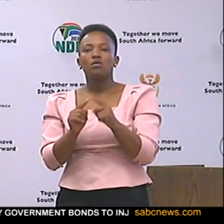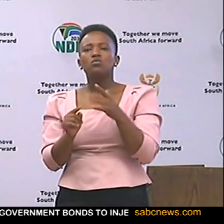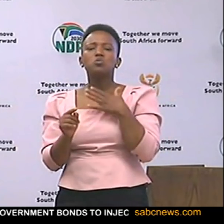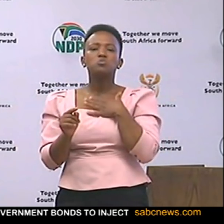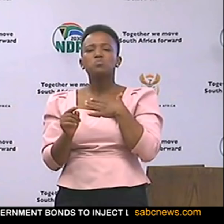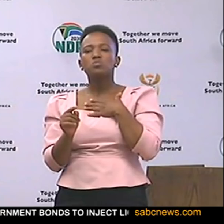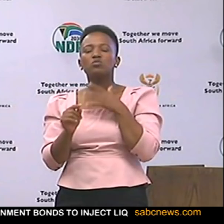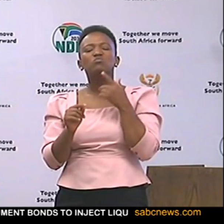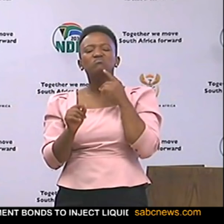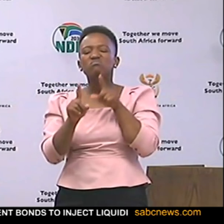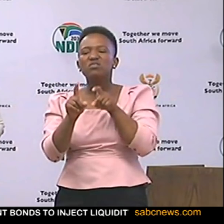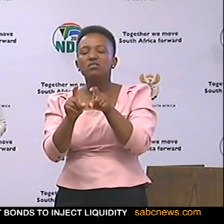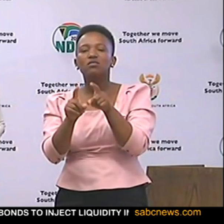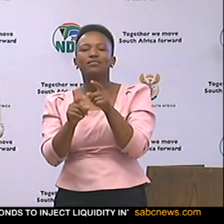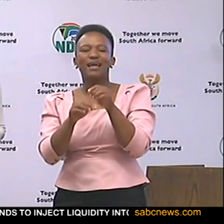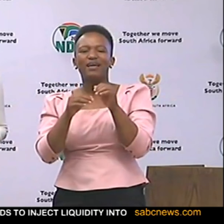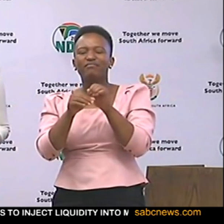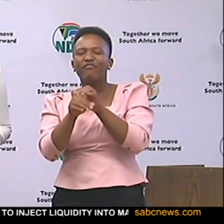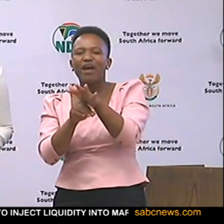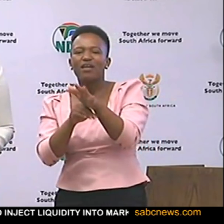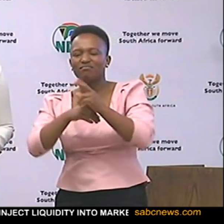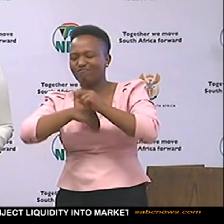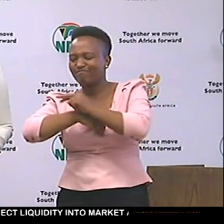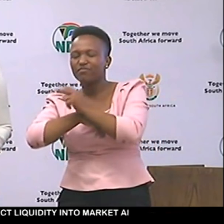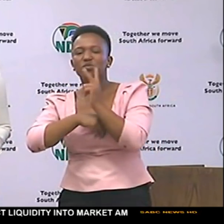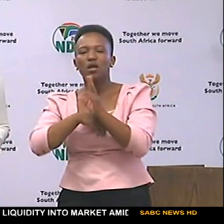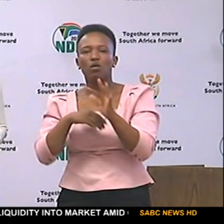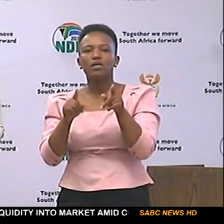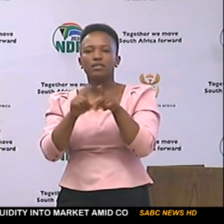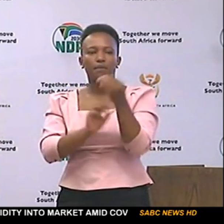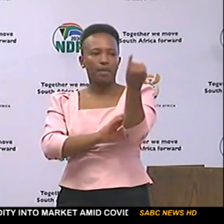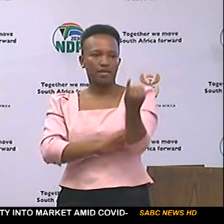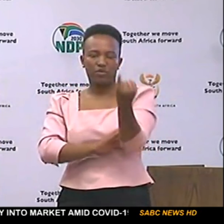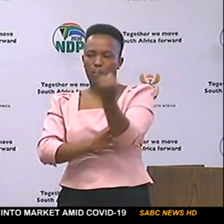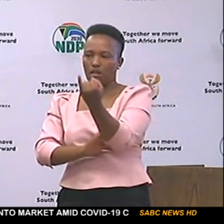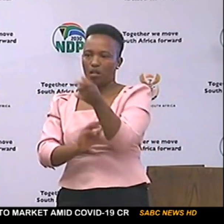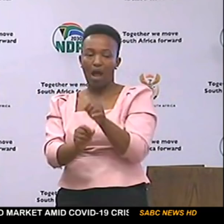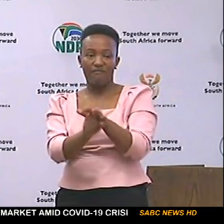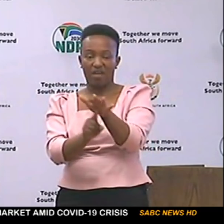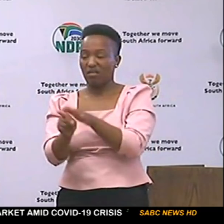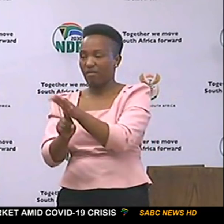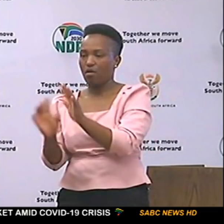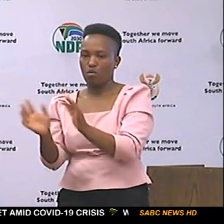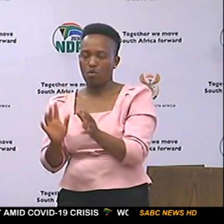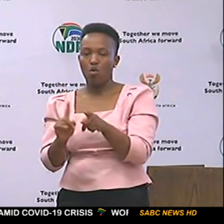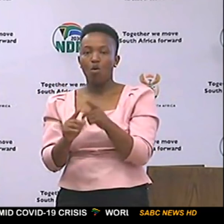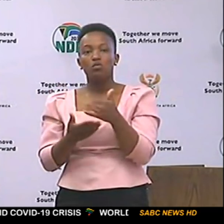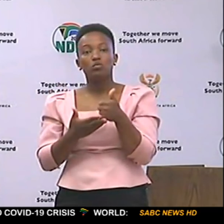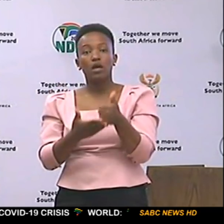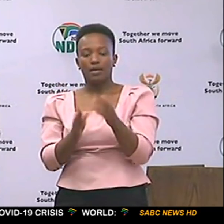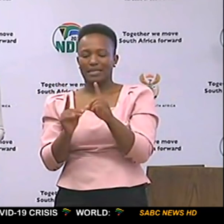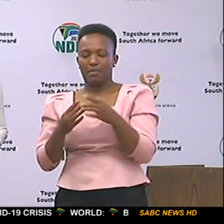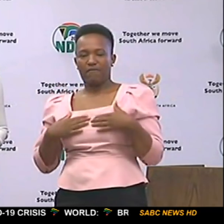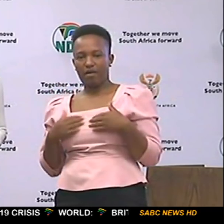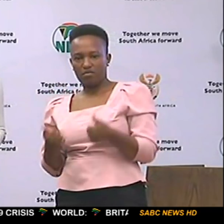far is the virus, but it's important also to look at the individuals that are affected, in order to be able to help the Department of